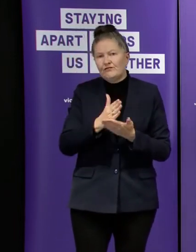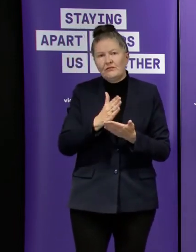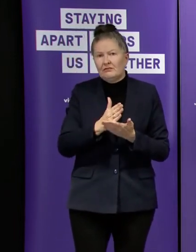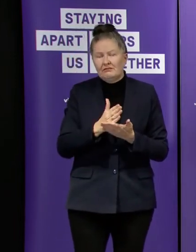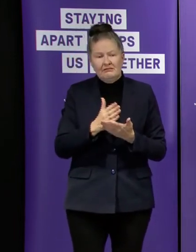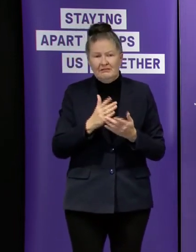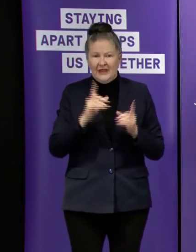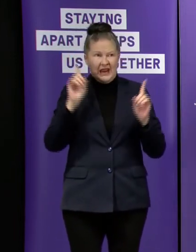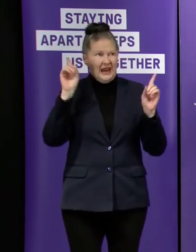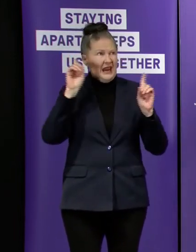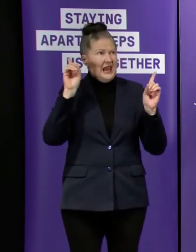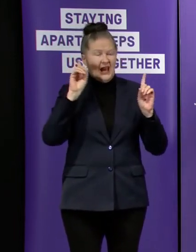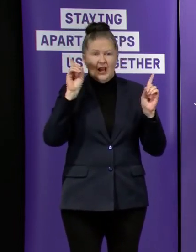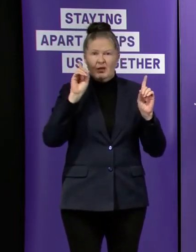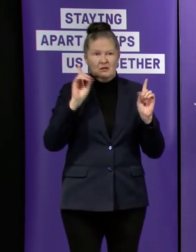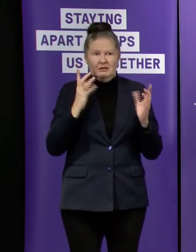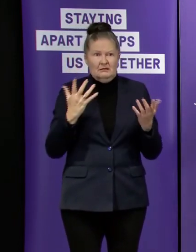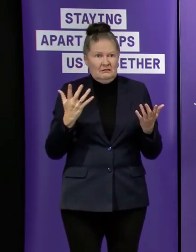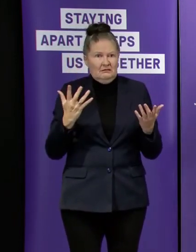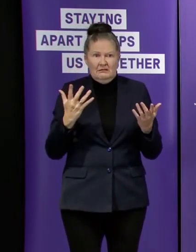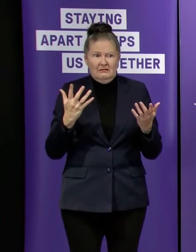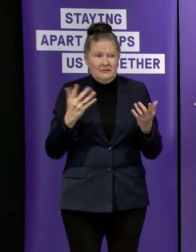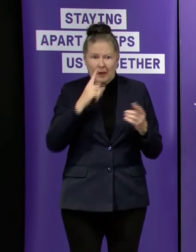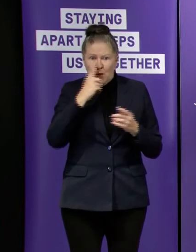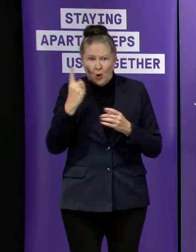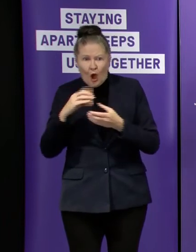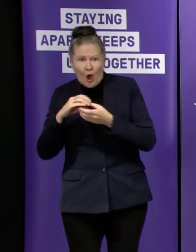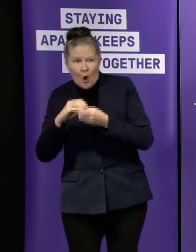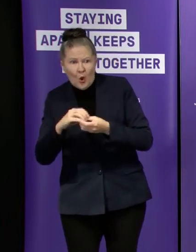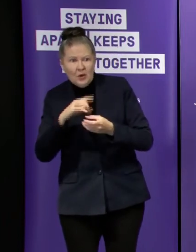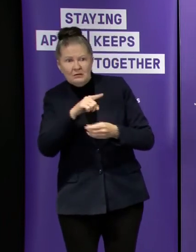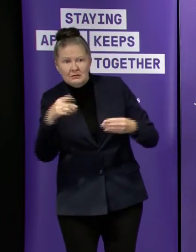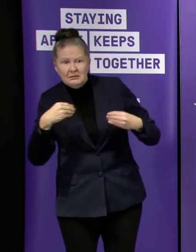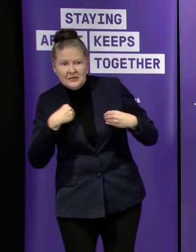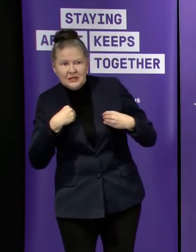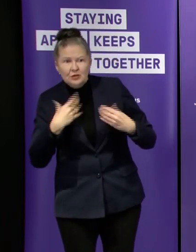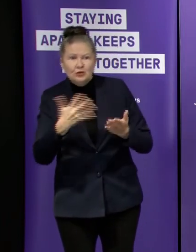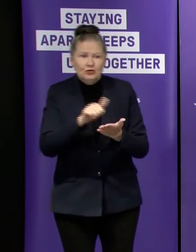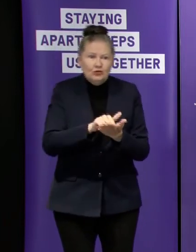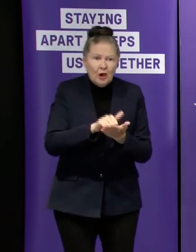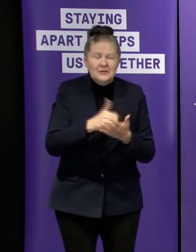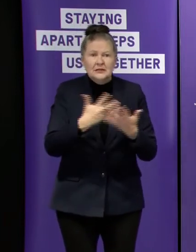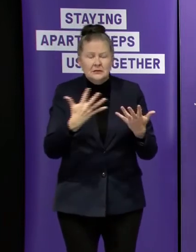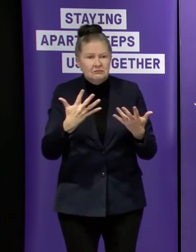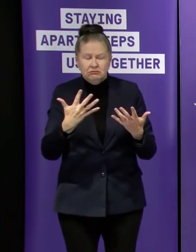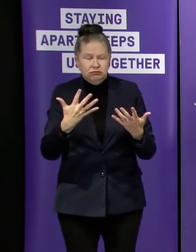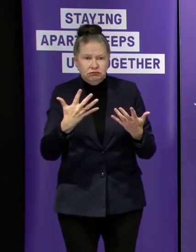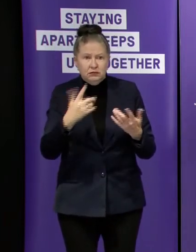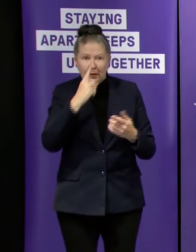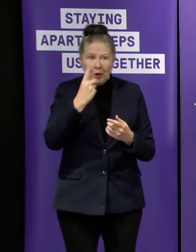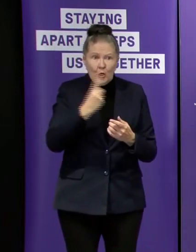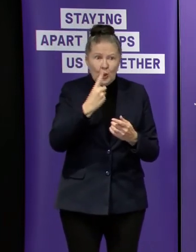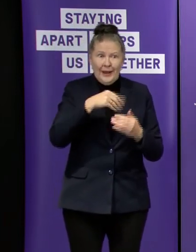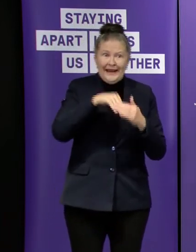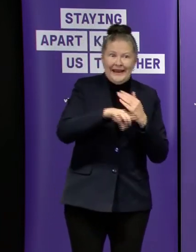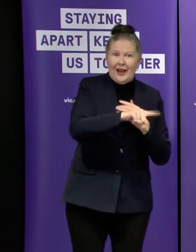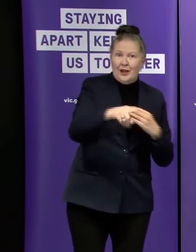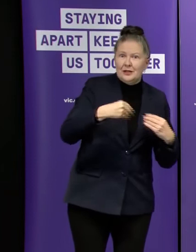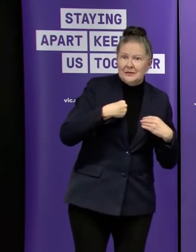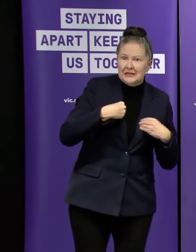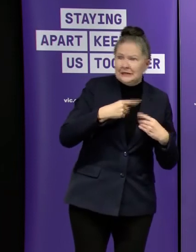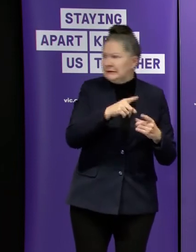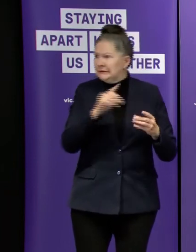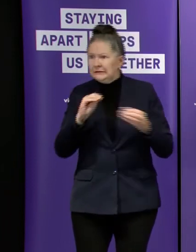the material circumstances of landlords and tenants uh vary considerably across the spectrum across the arrangements that they've struck